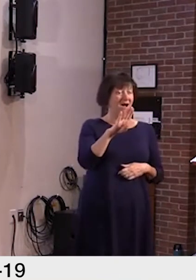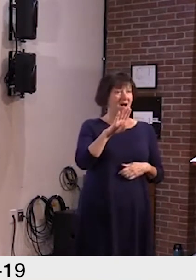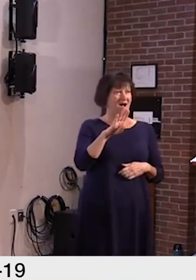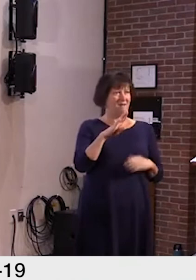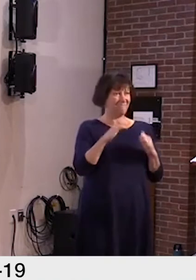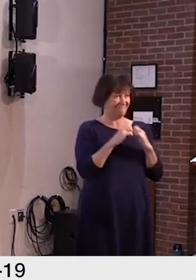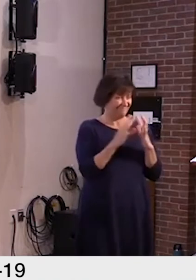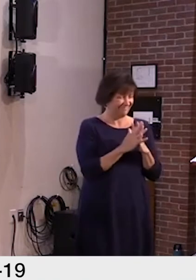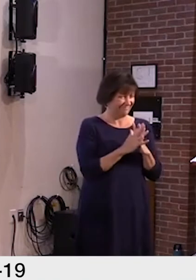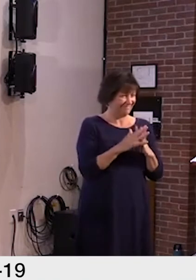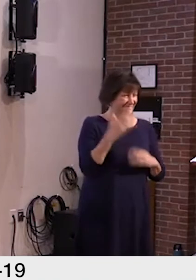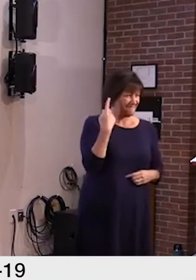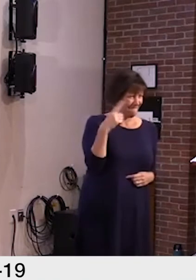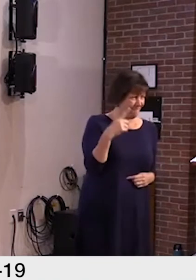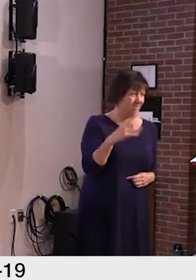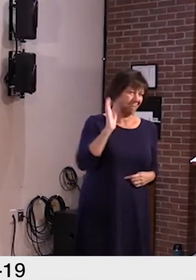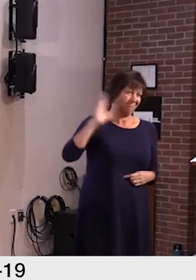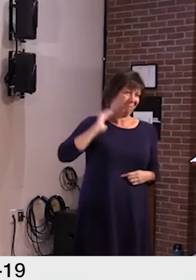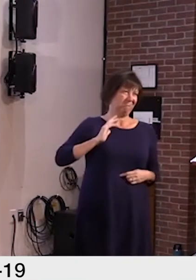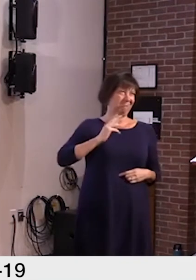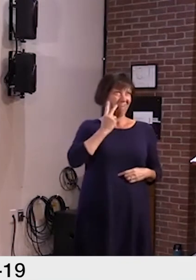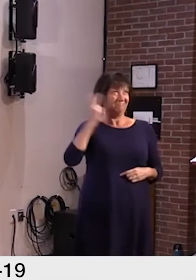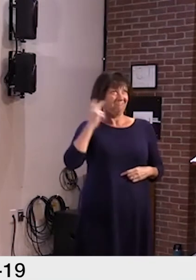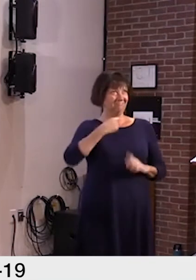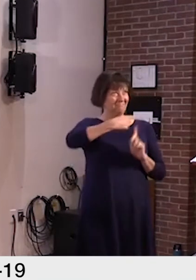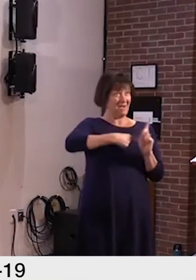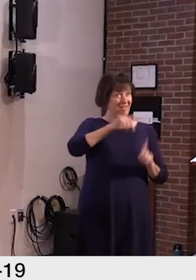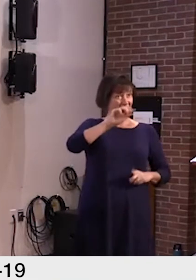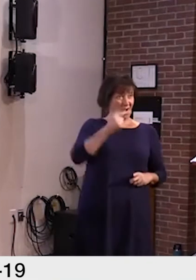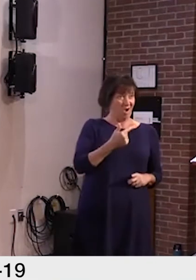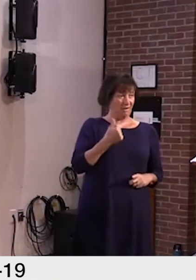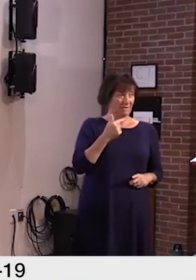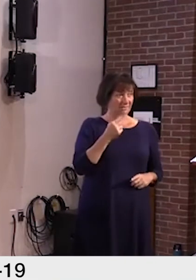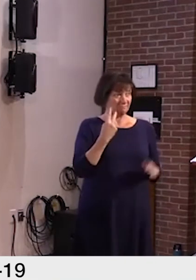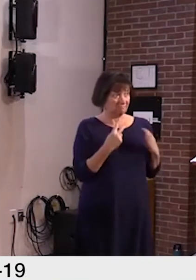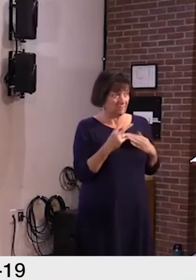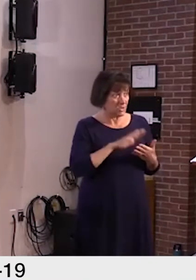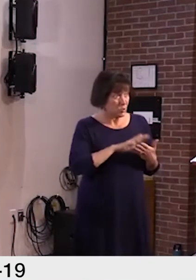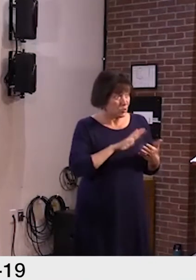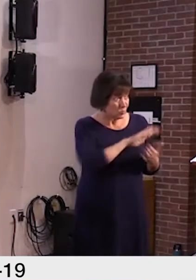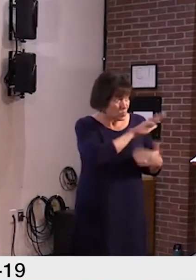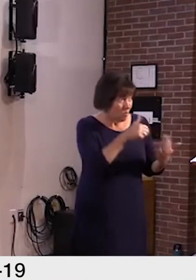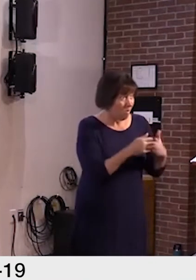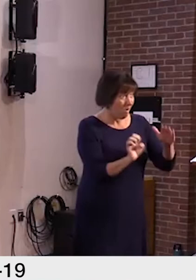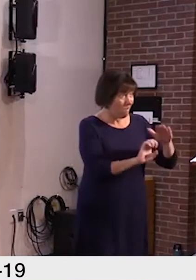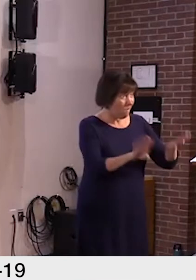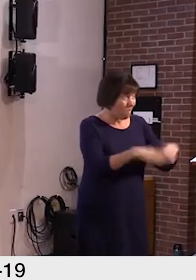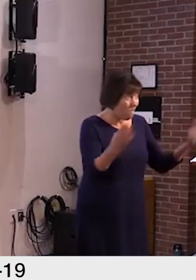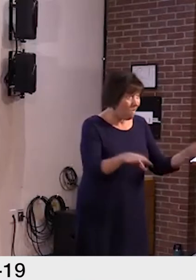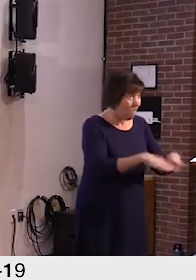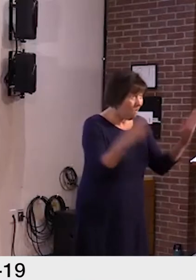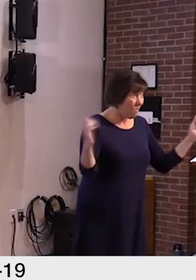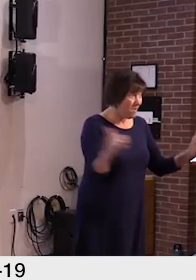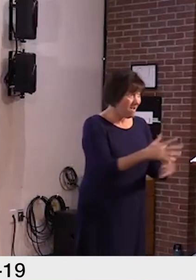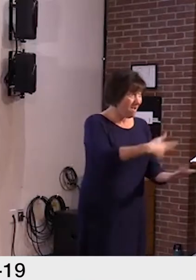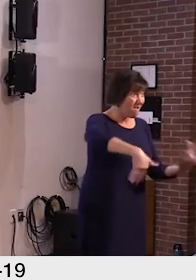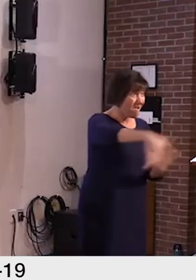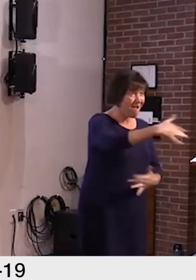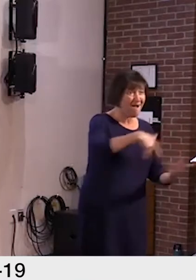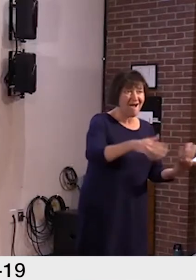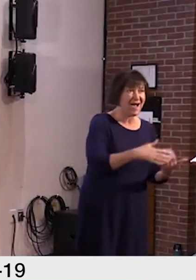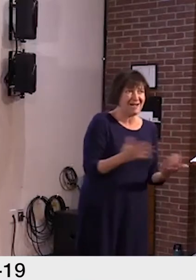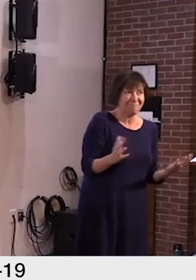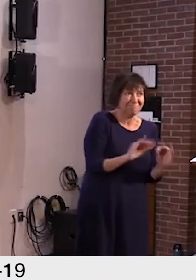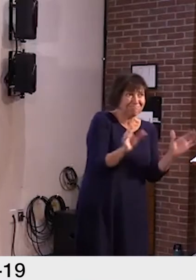back to August when it became clear that not all of our elementary schools were going to be able to open for in-person classes as they would have in a